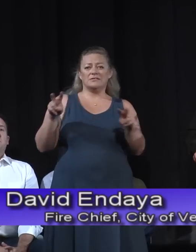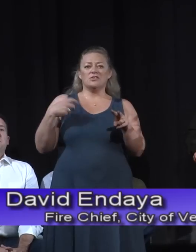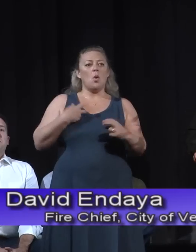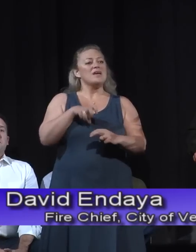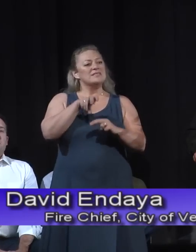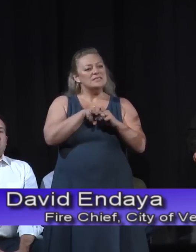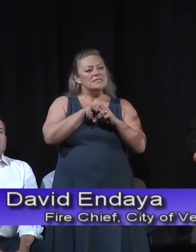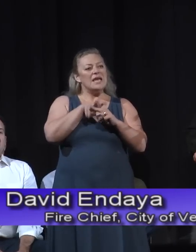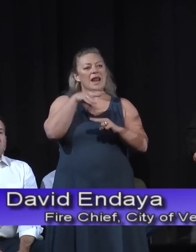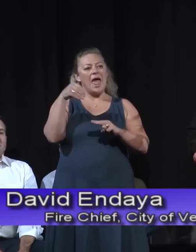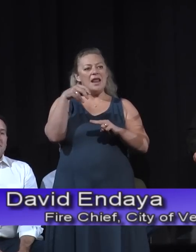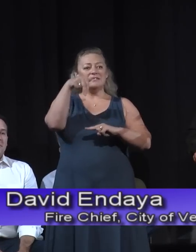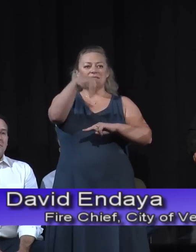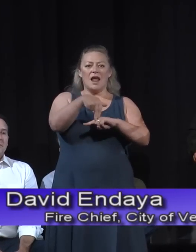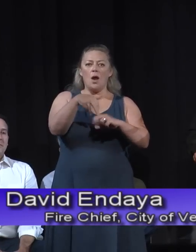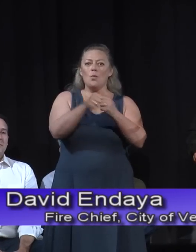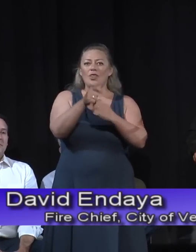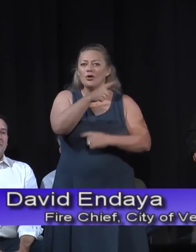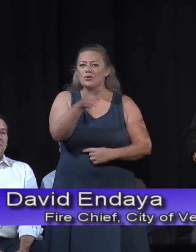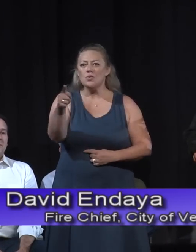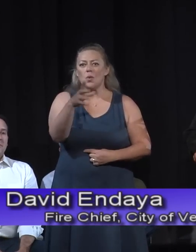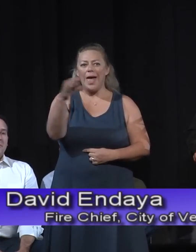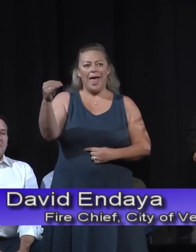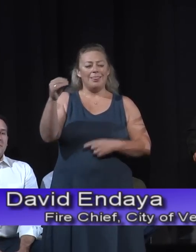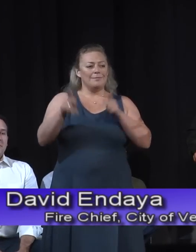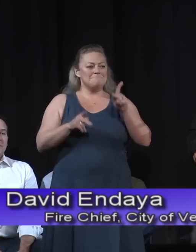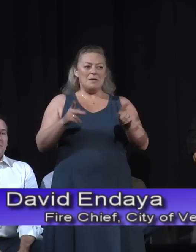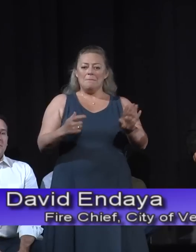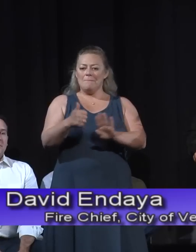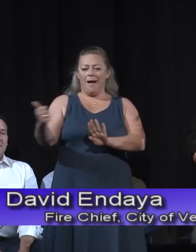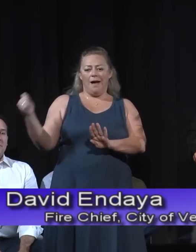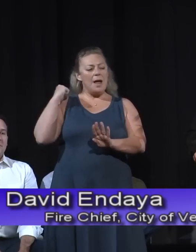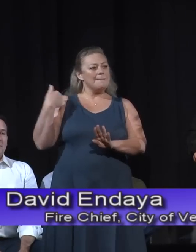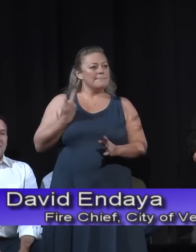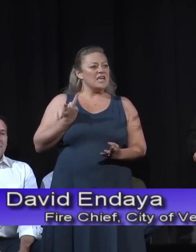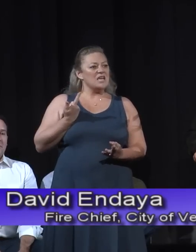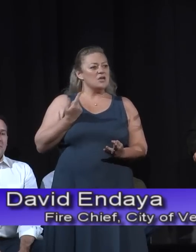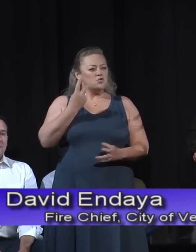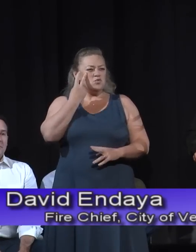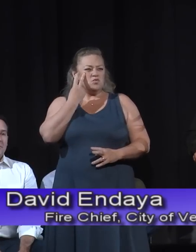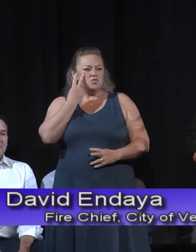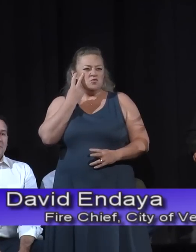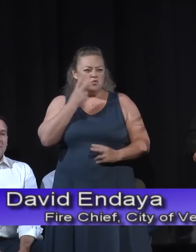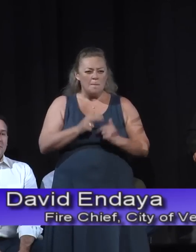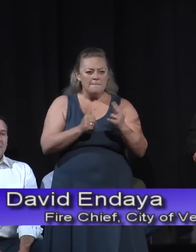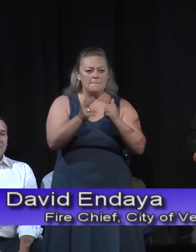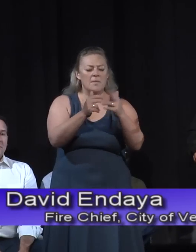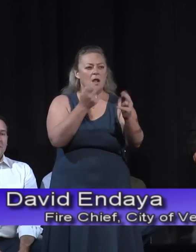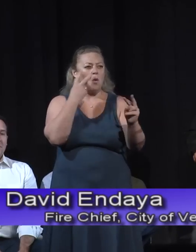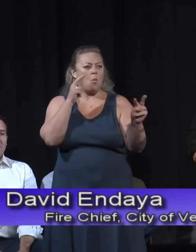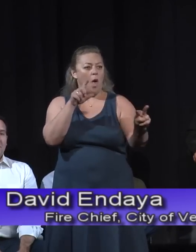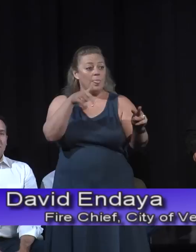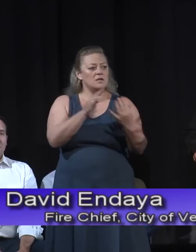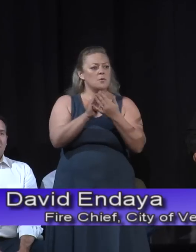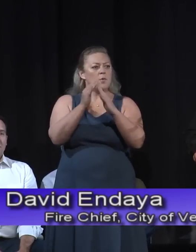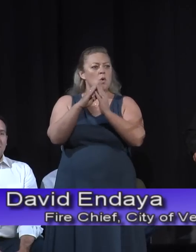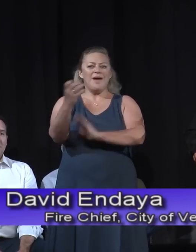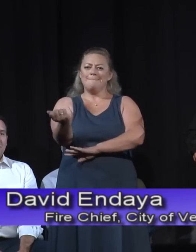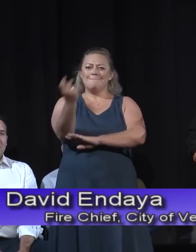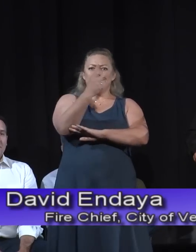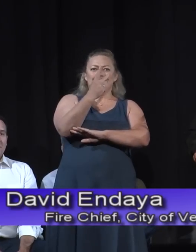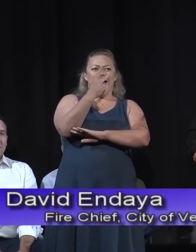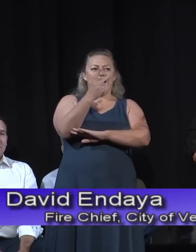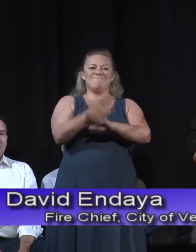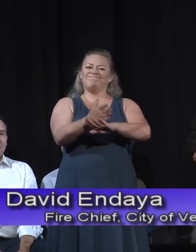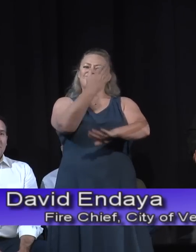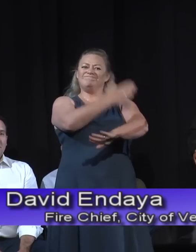you and the people behind me to watch this community come back to what we were, both with your firefighters, your public servants,